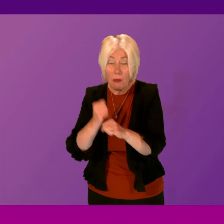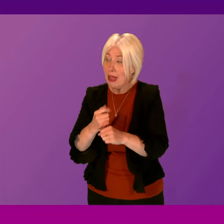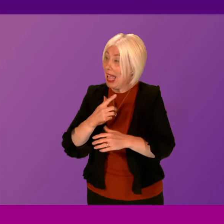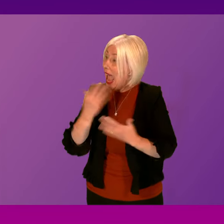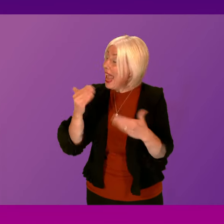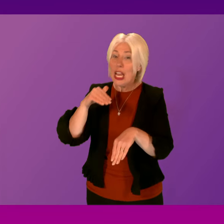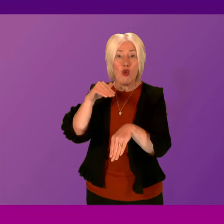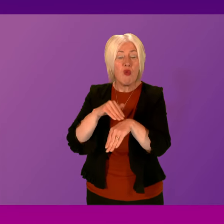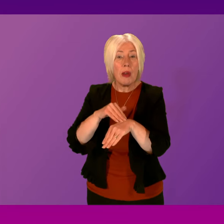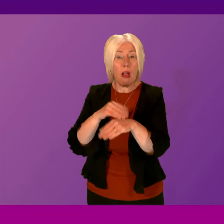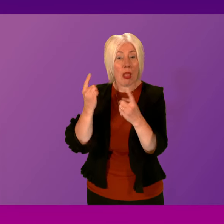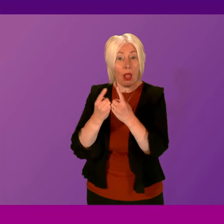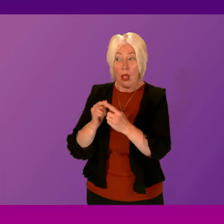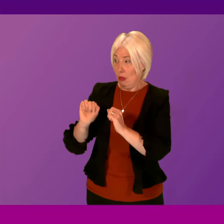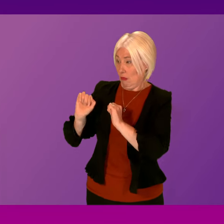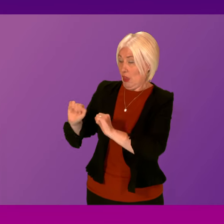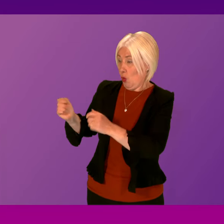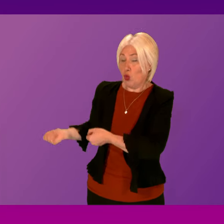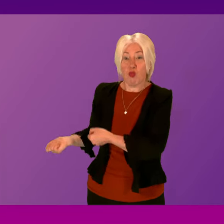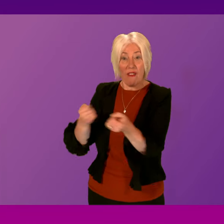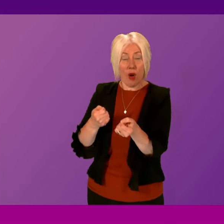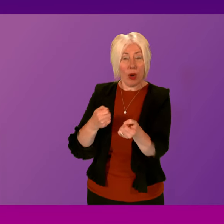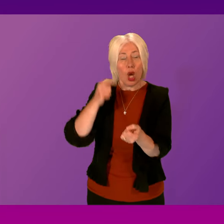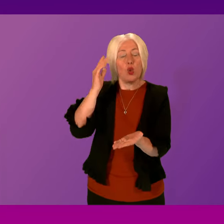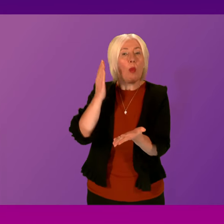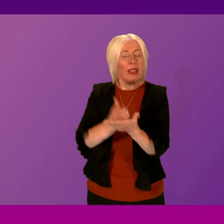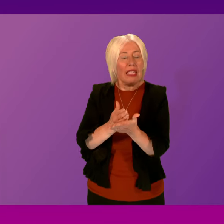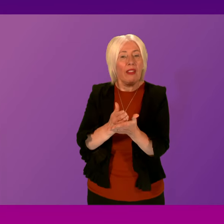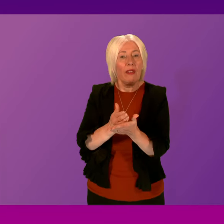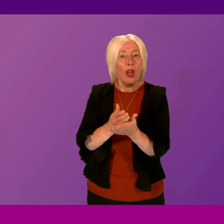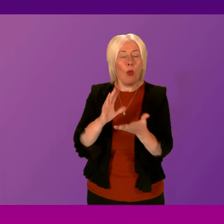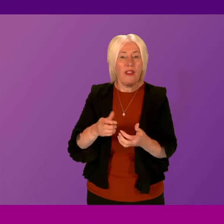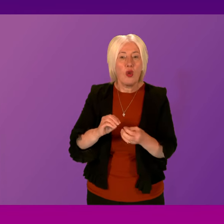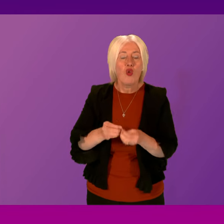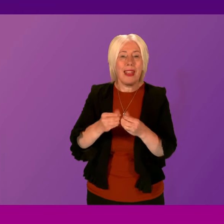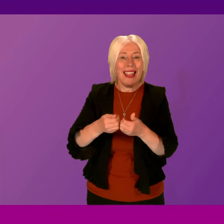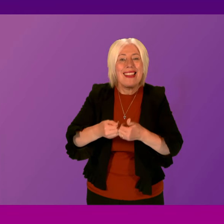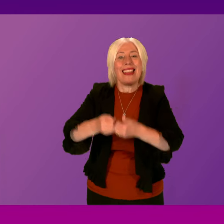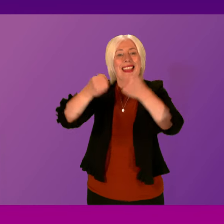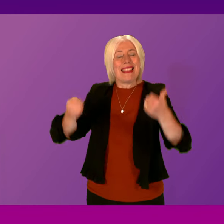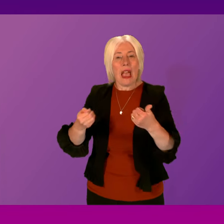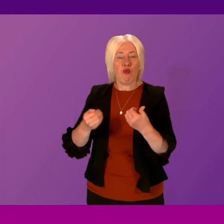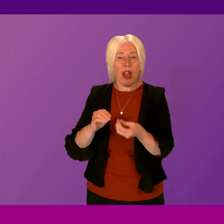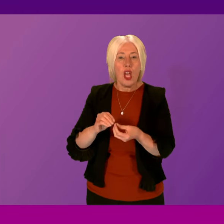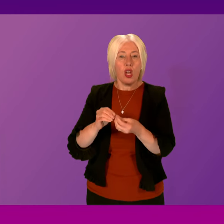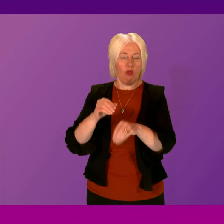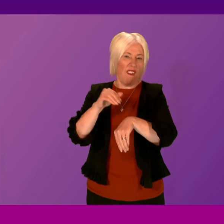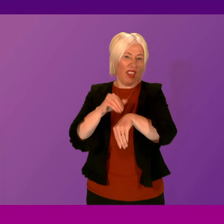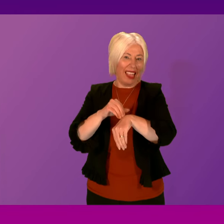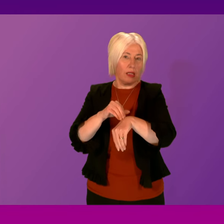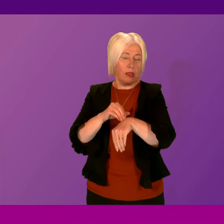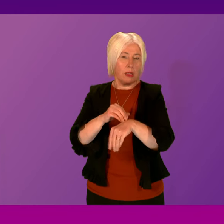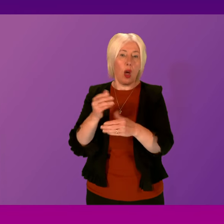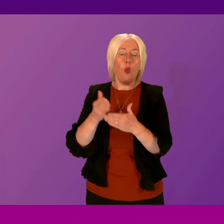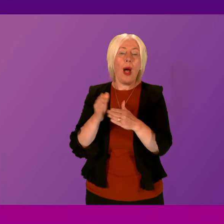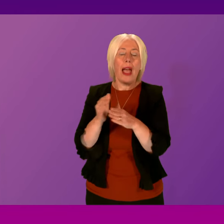criminal offence that they are looking to bring forward. We don't believe there's a need necessarily to create a separate criminal offence of spiking because it